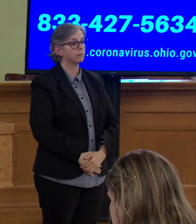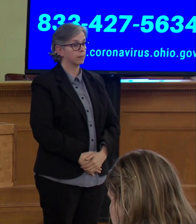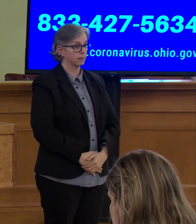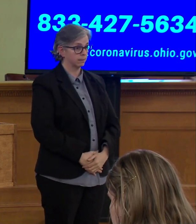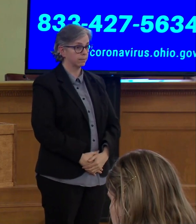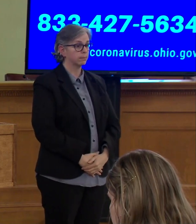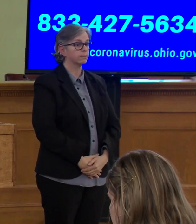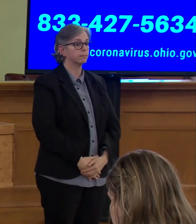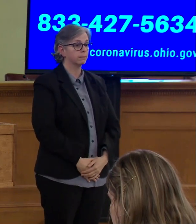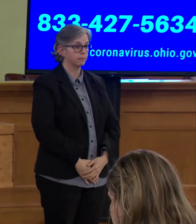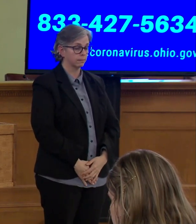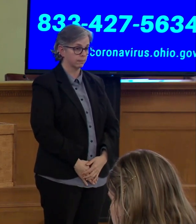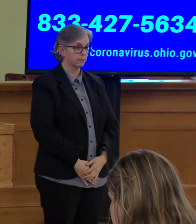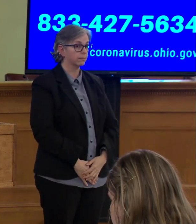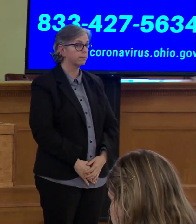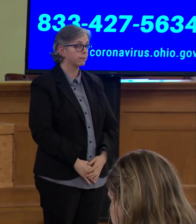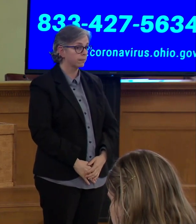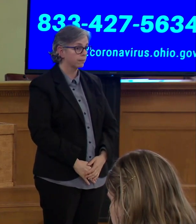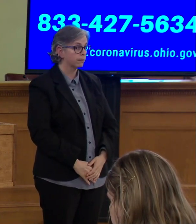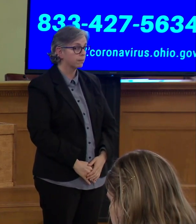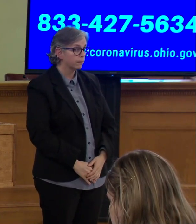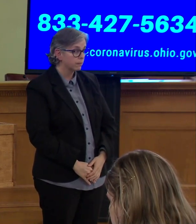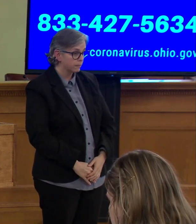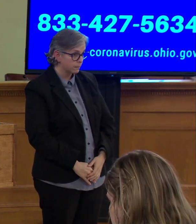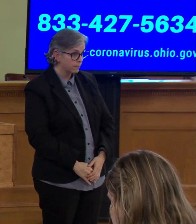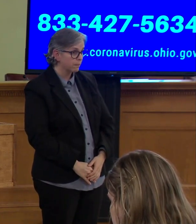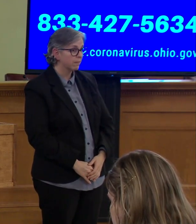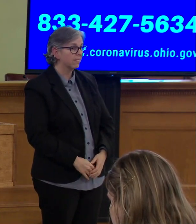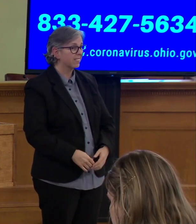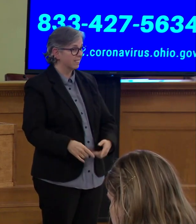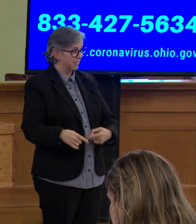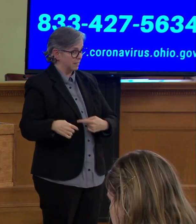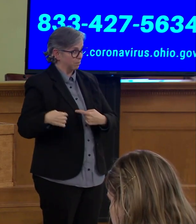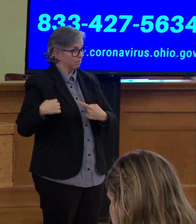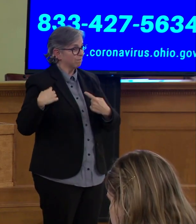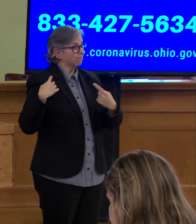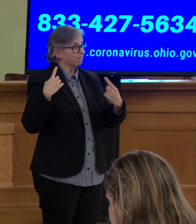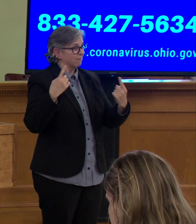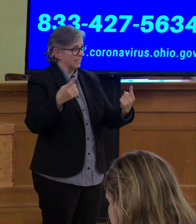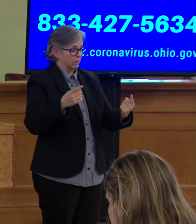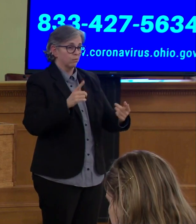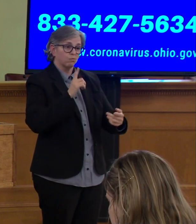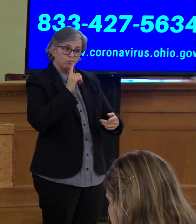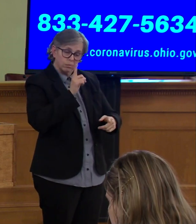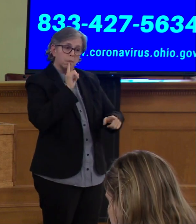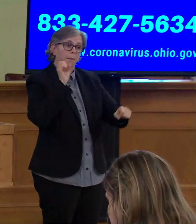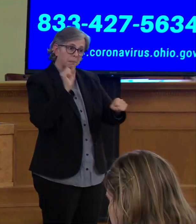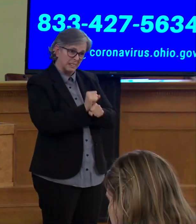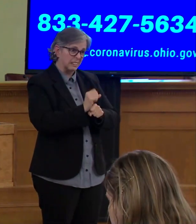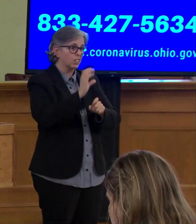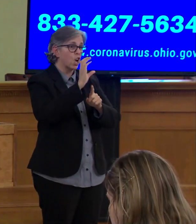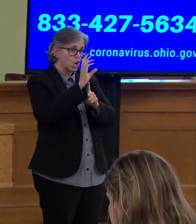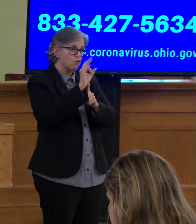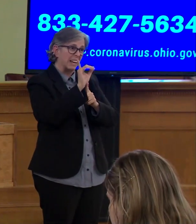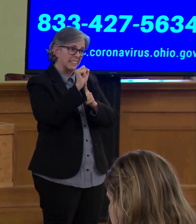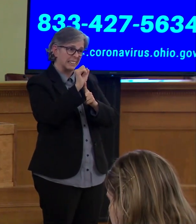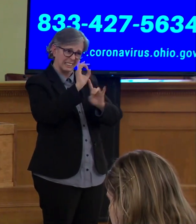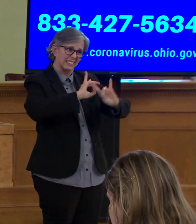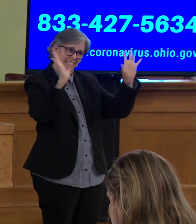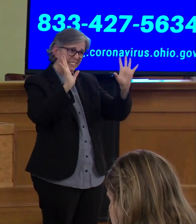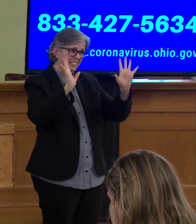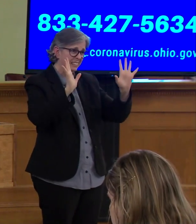CDC this crisis, have, as facts as we know, have changed.